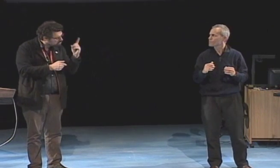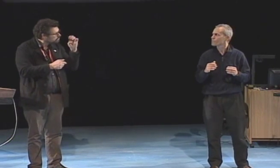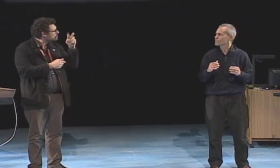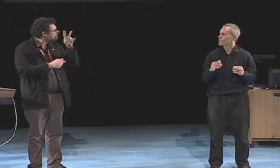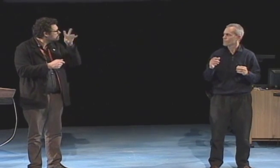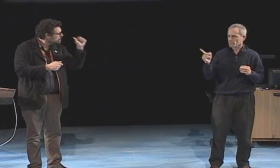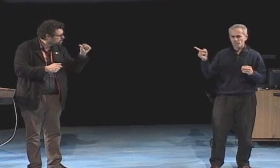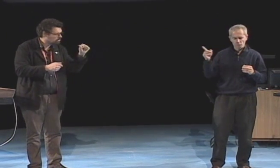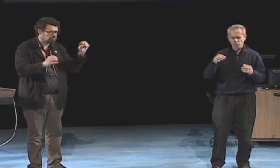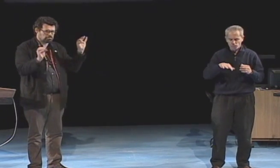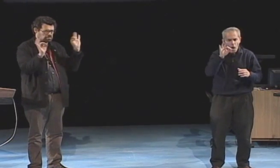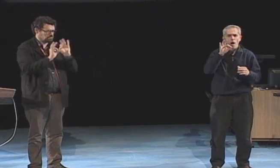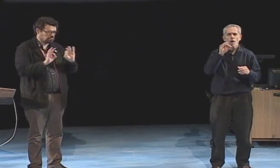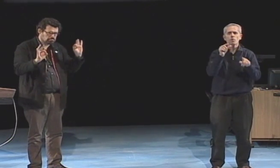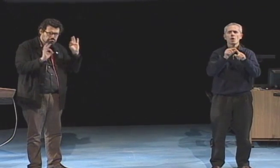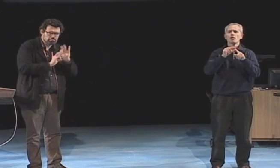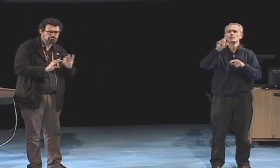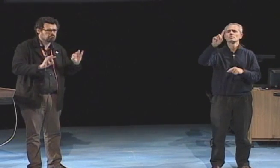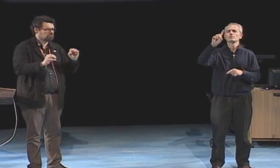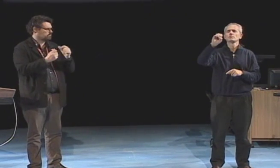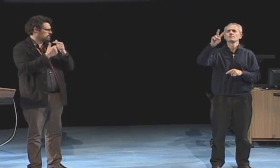idea come to the fore yet.